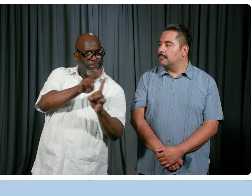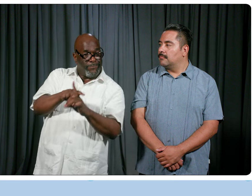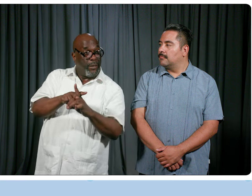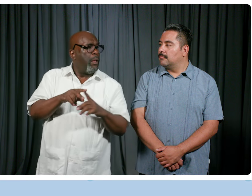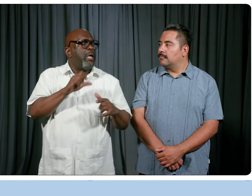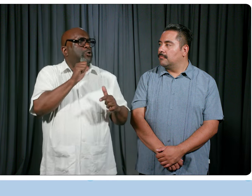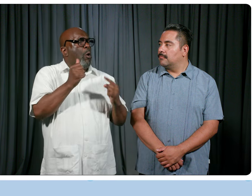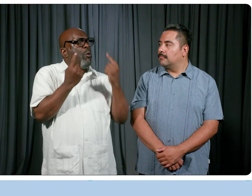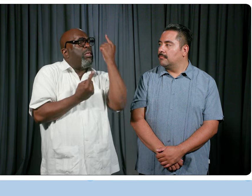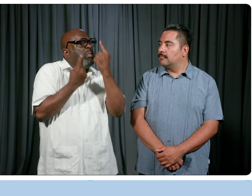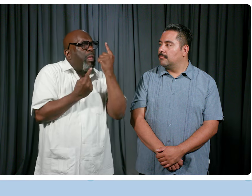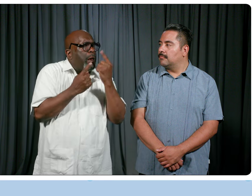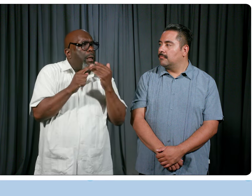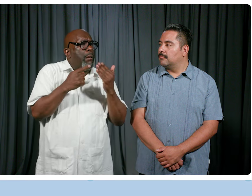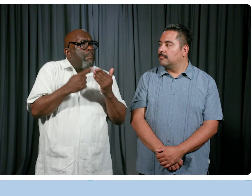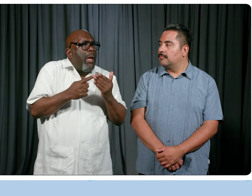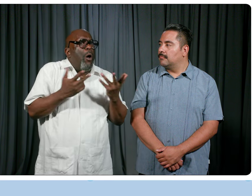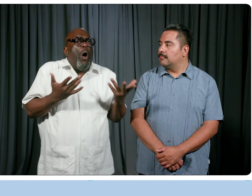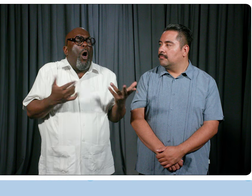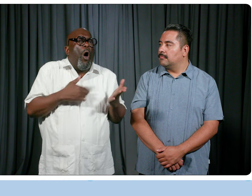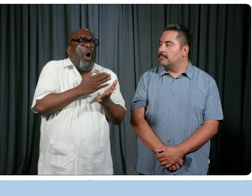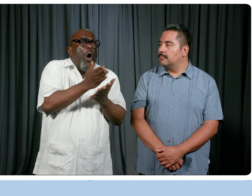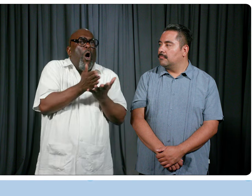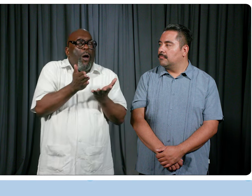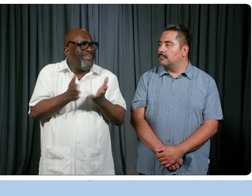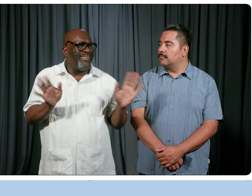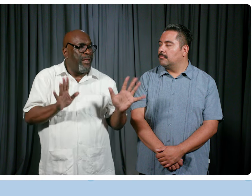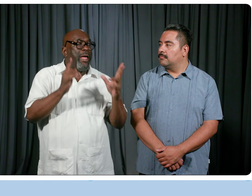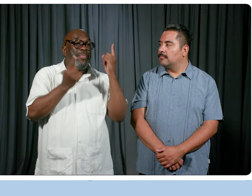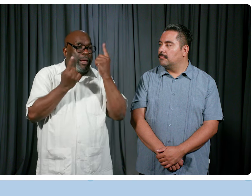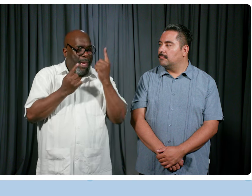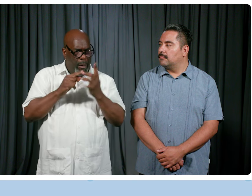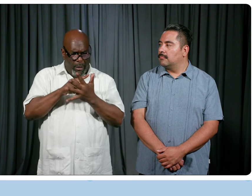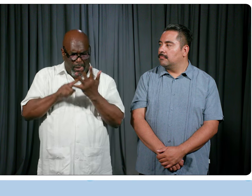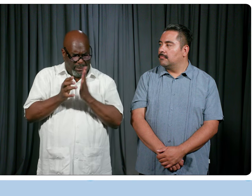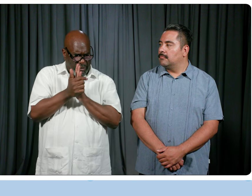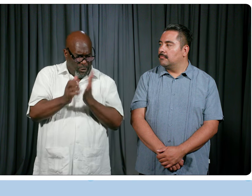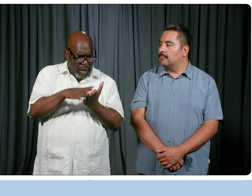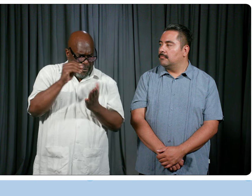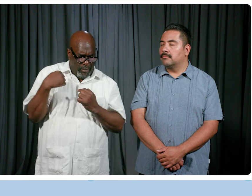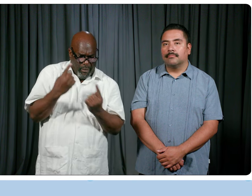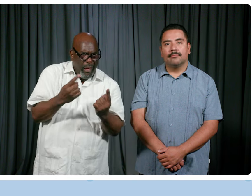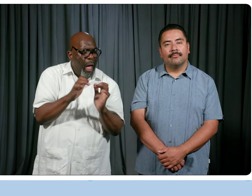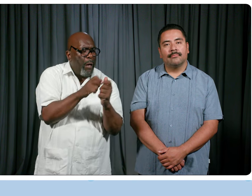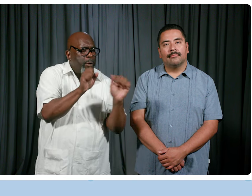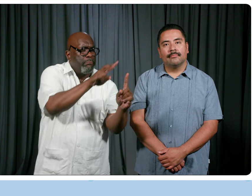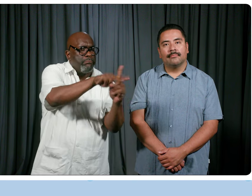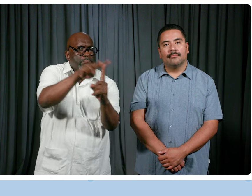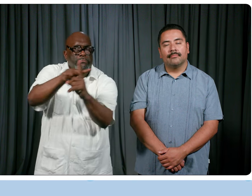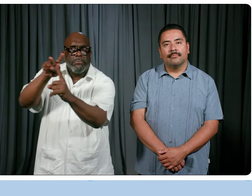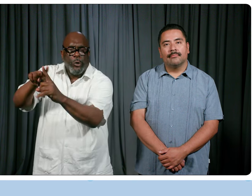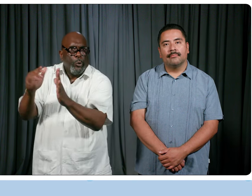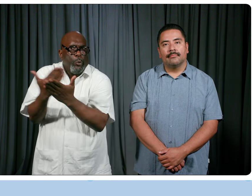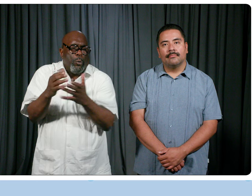category or something. Think about what you've learned. Think about the skills that you've gained and how you can transfer those skills to other kinds of opportunities and